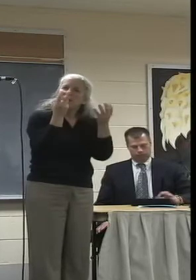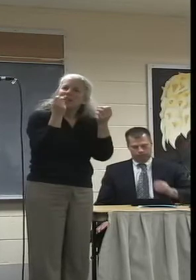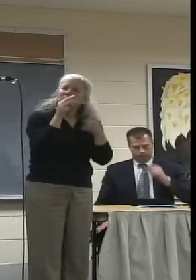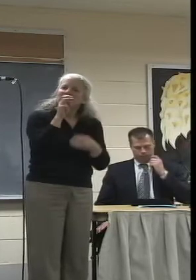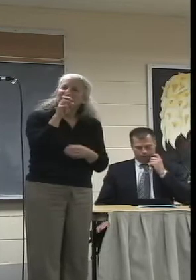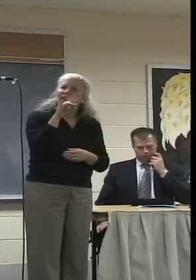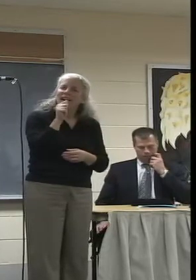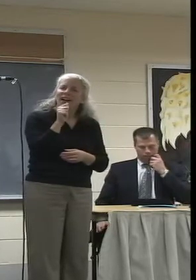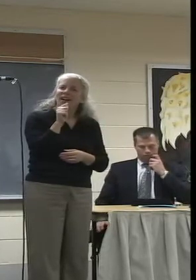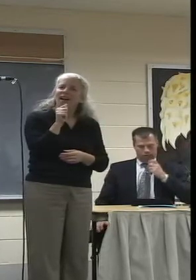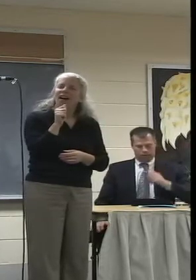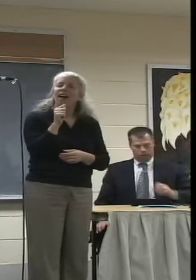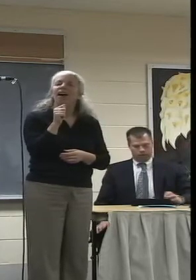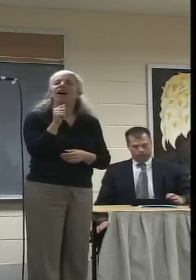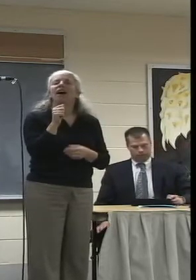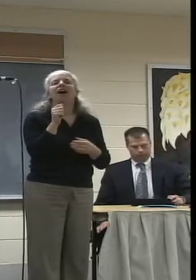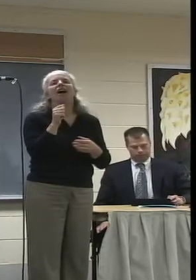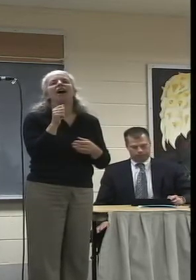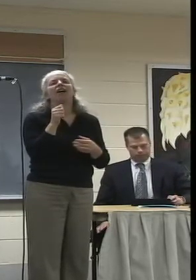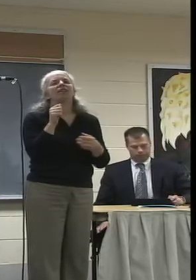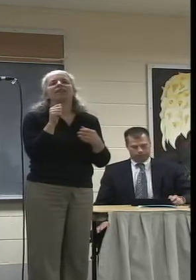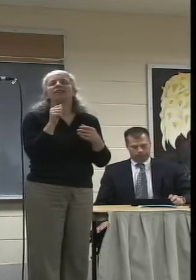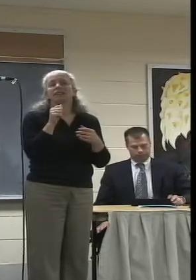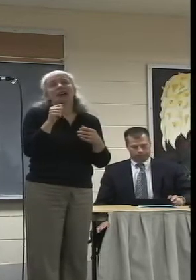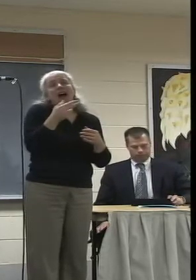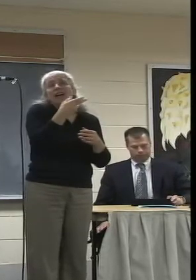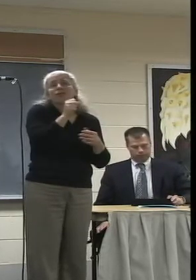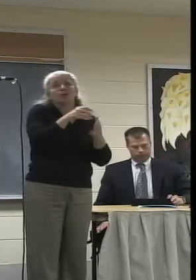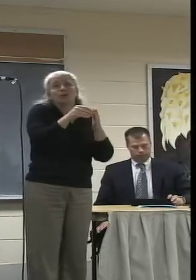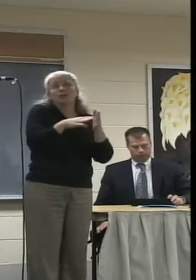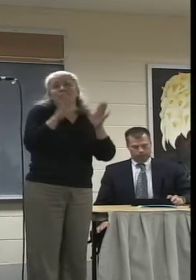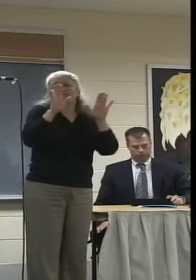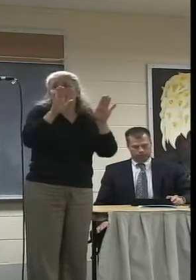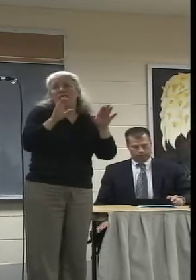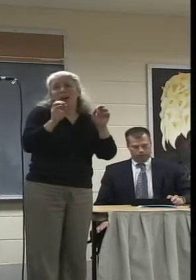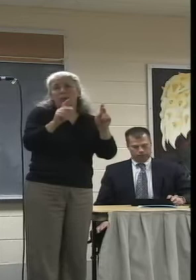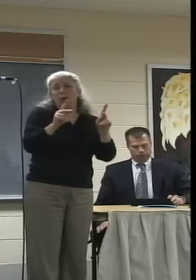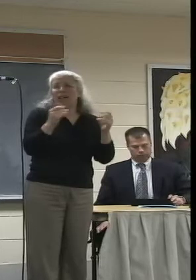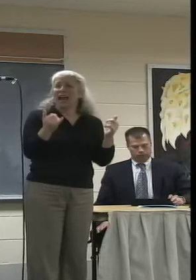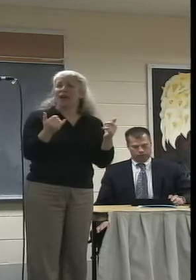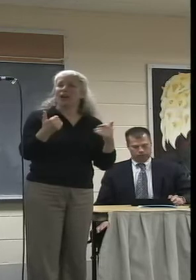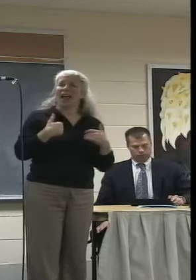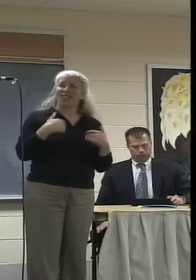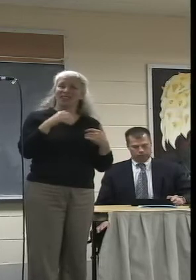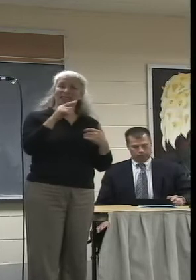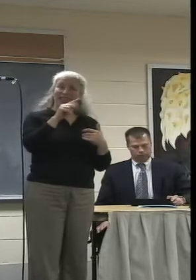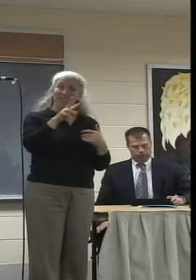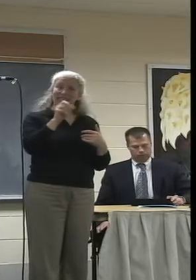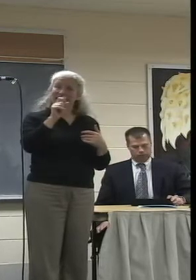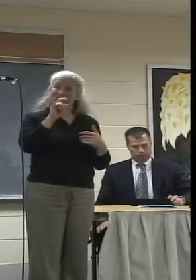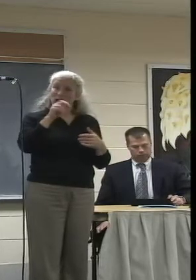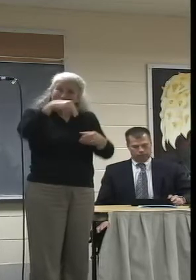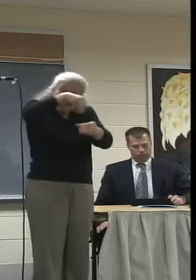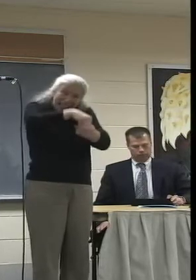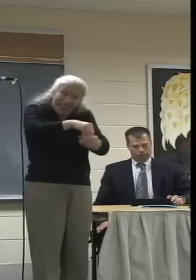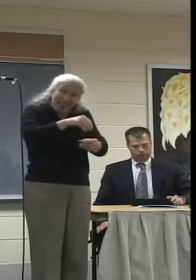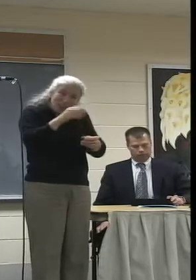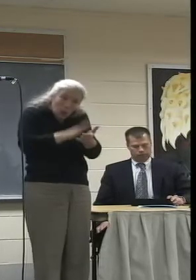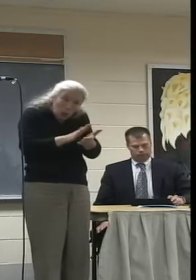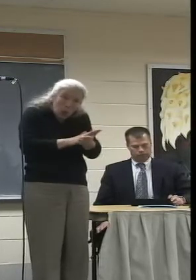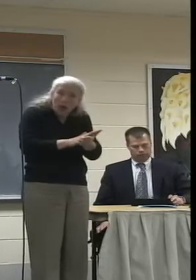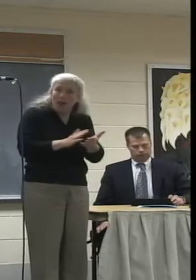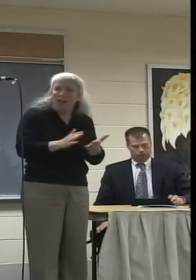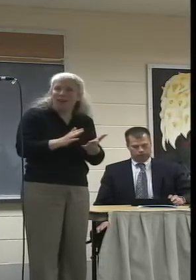the opportunity that high school students get having this television station in the high school is